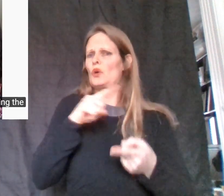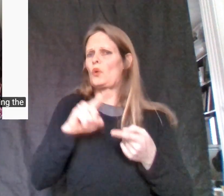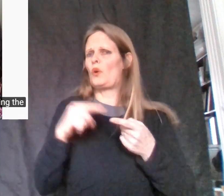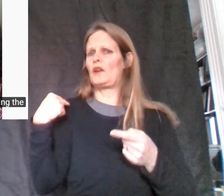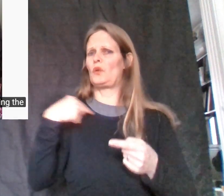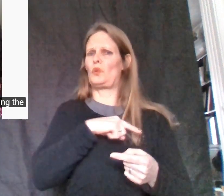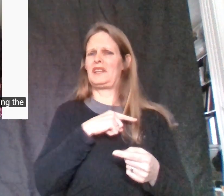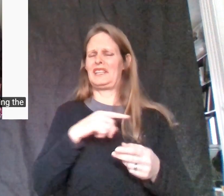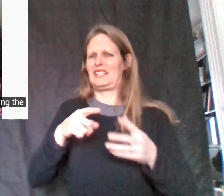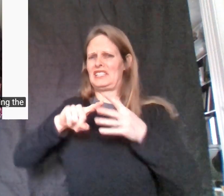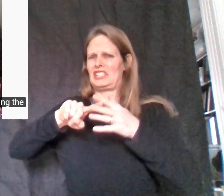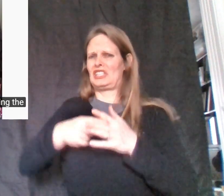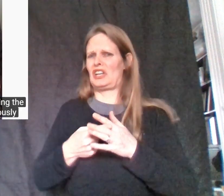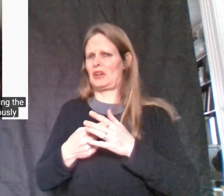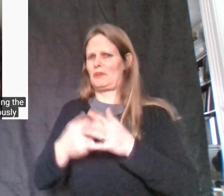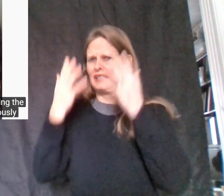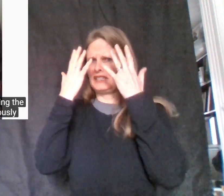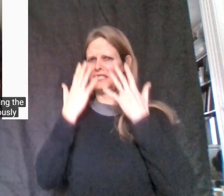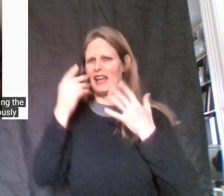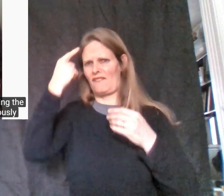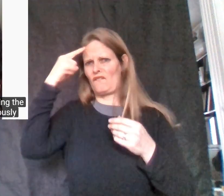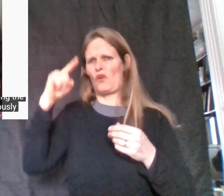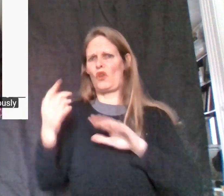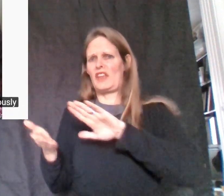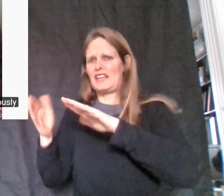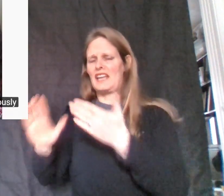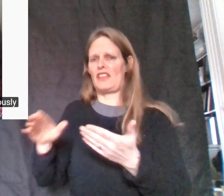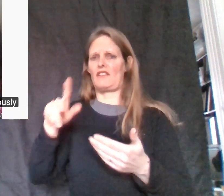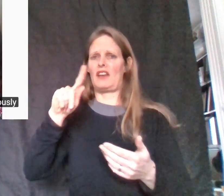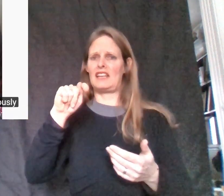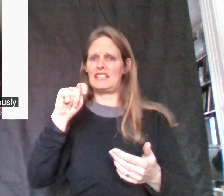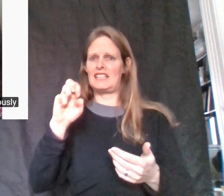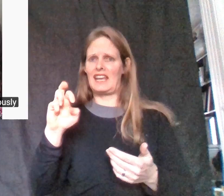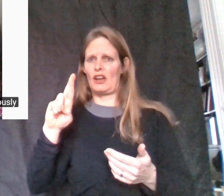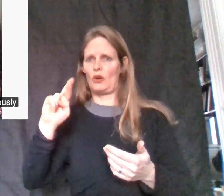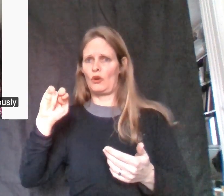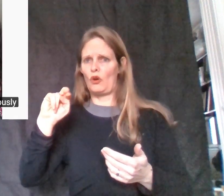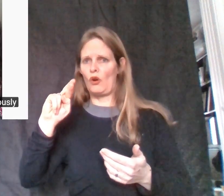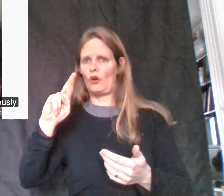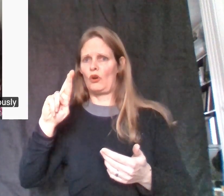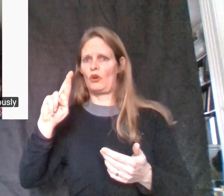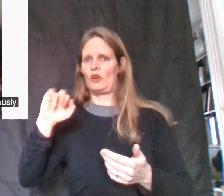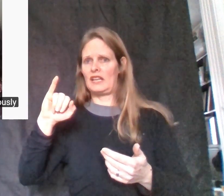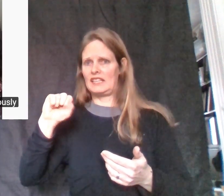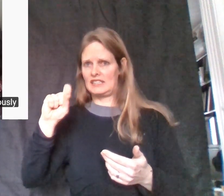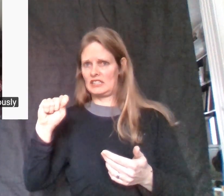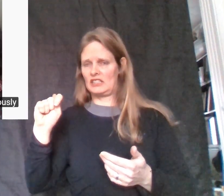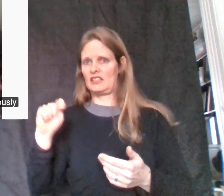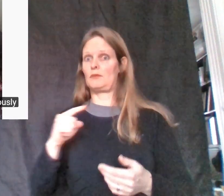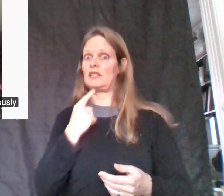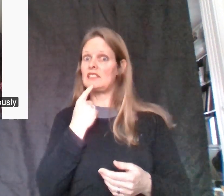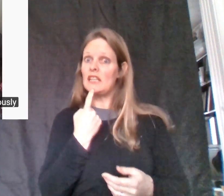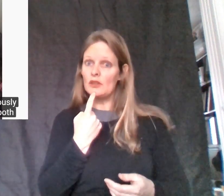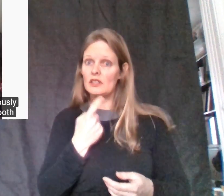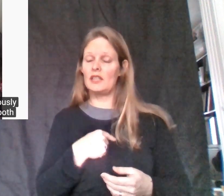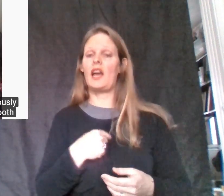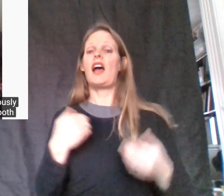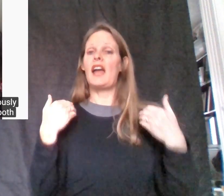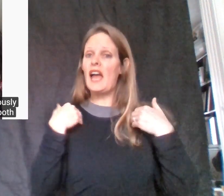terrorist? I mean, seriously, I've had like friends on the left, both